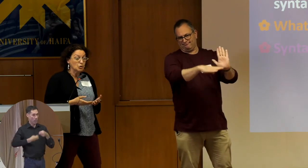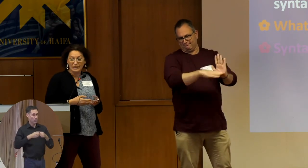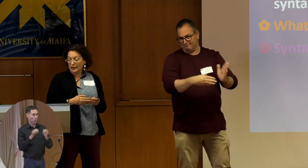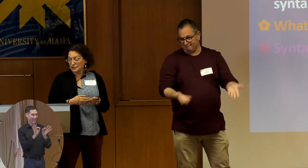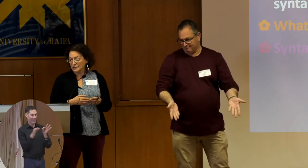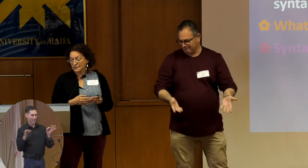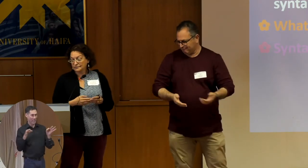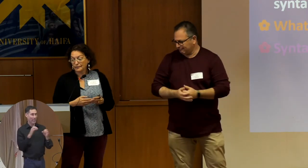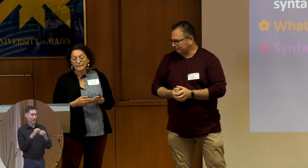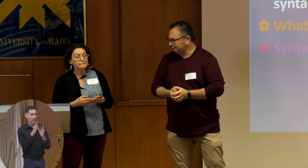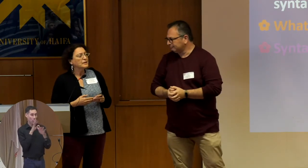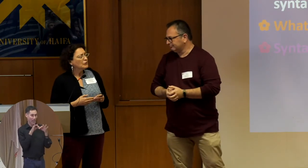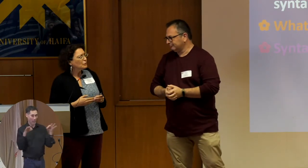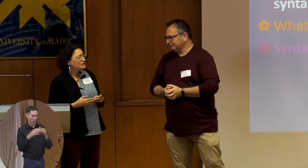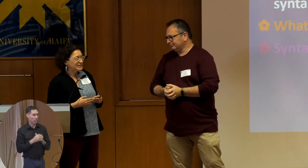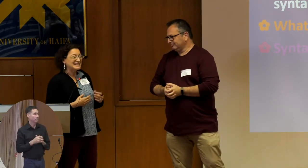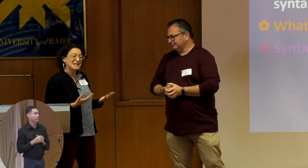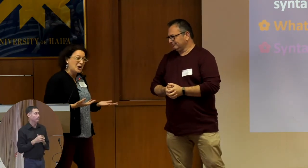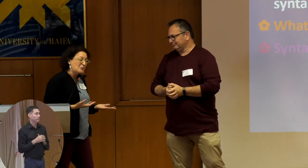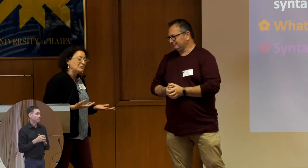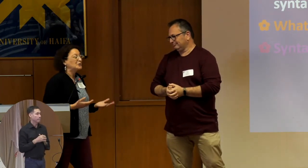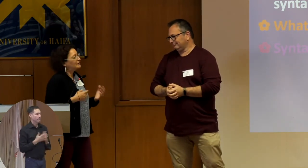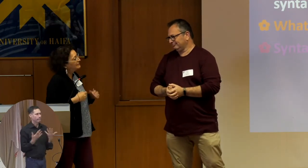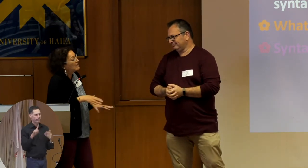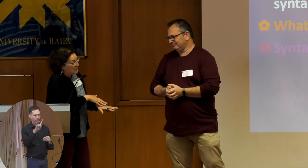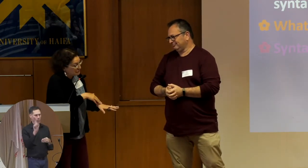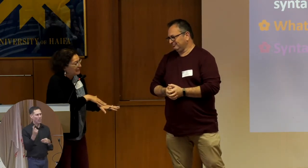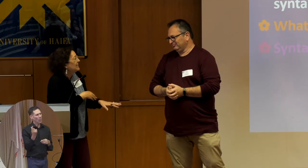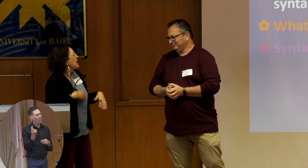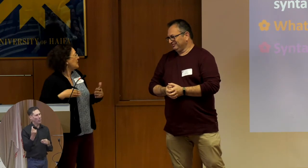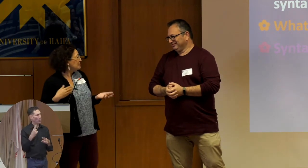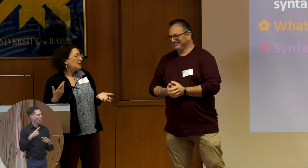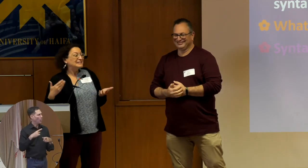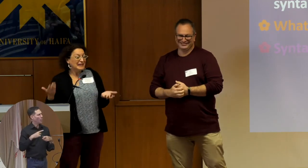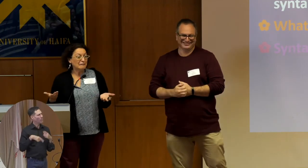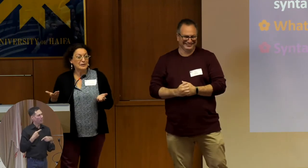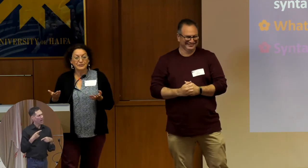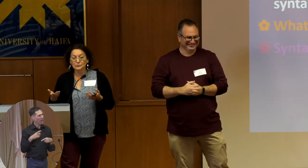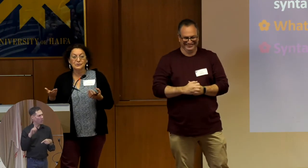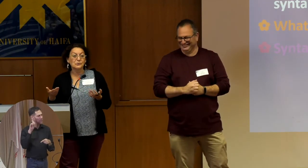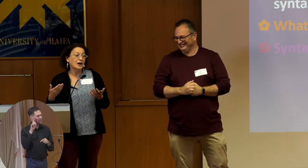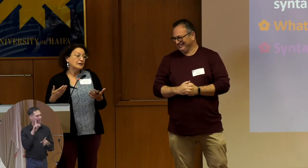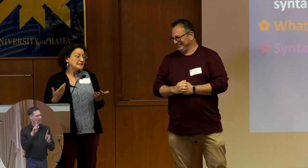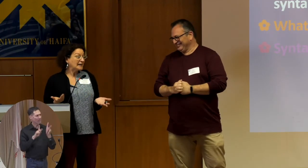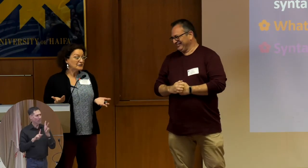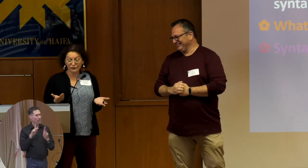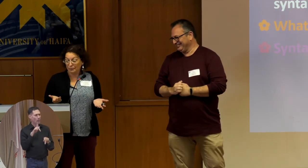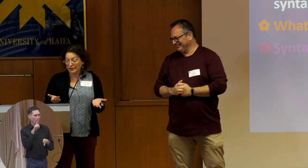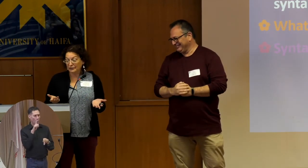spoken languages. Now the question is, what about deaf people who are signers from birth?